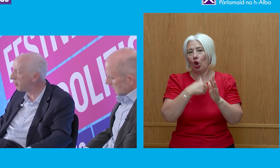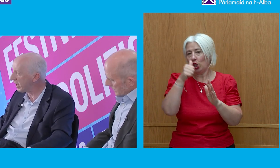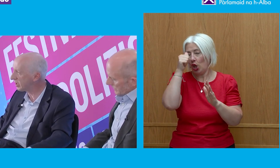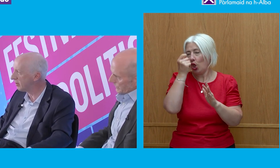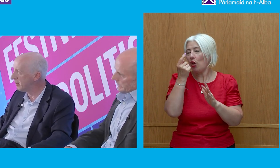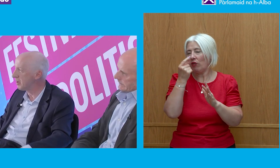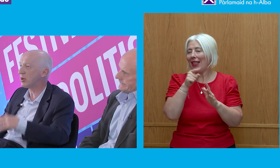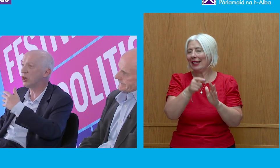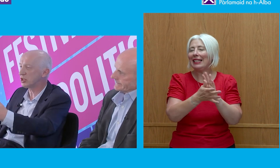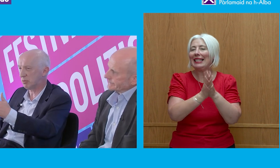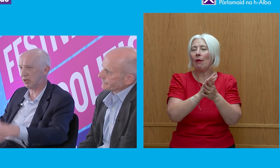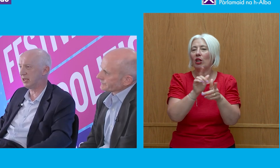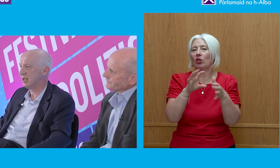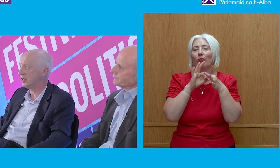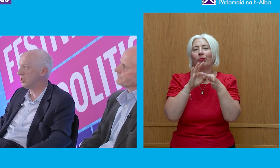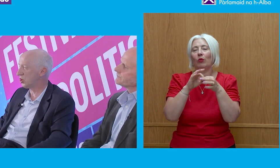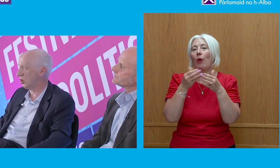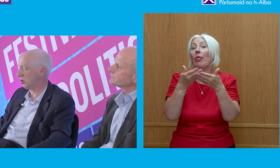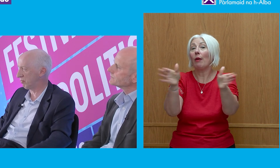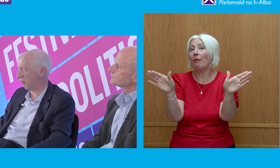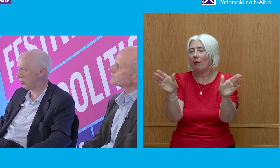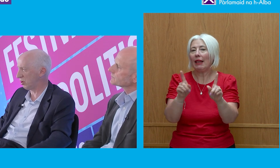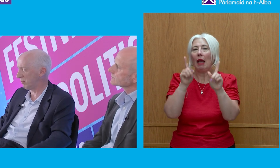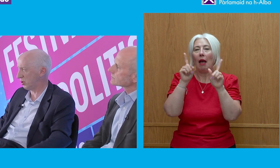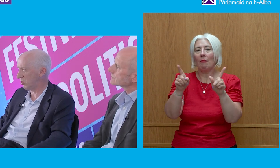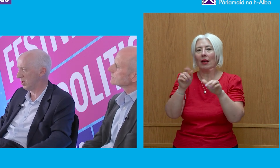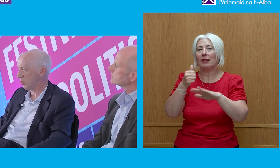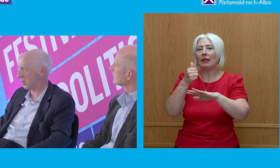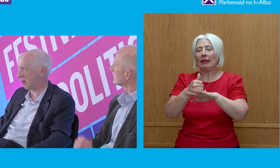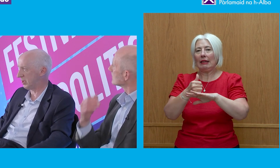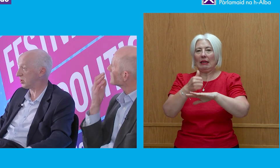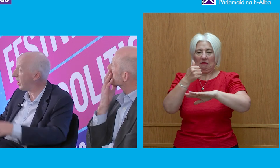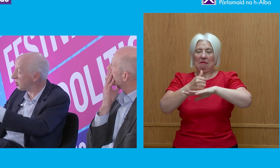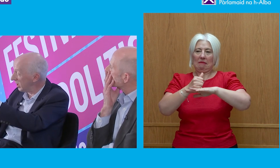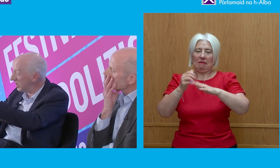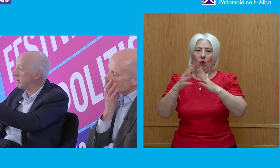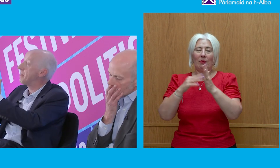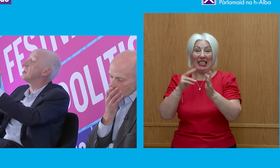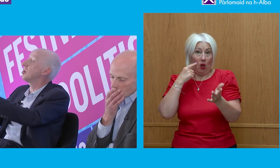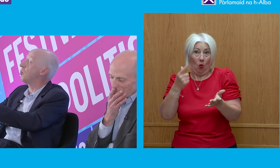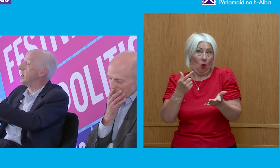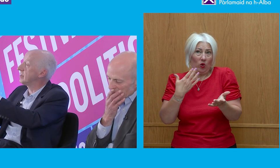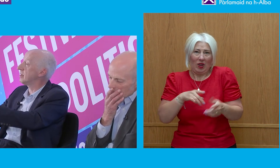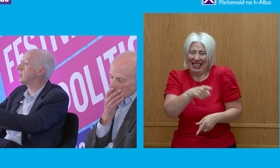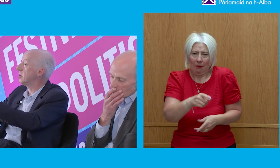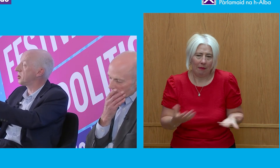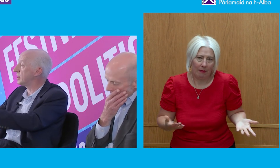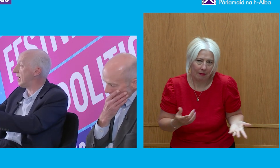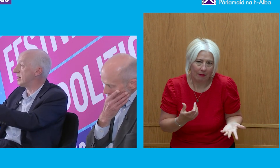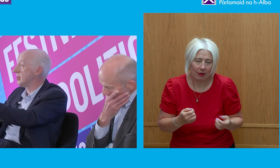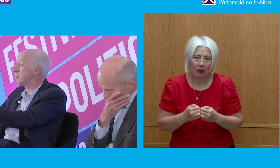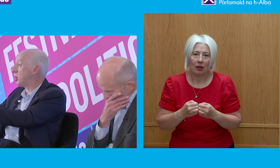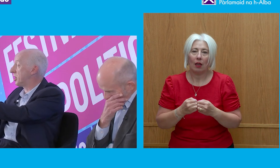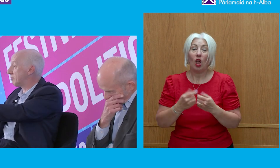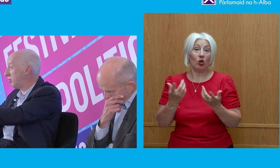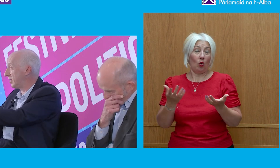was with the public, but ultimately the institution proved strong enough to do without him. So actually, in some ways, I'd turn that on